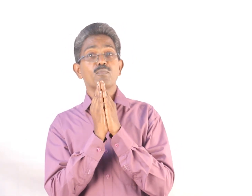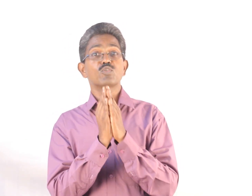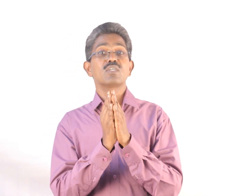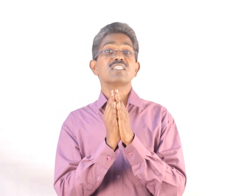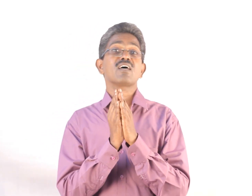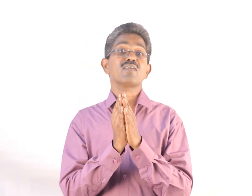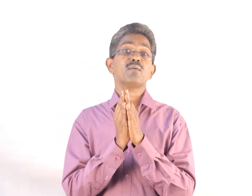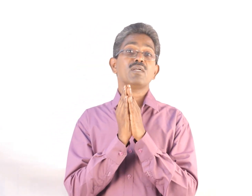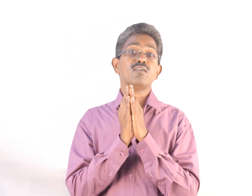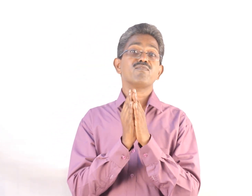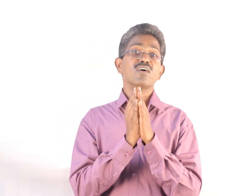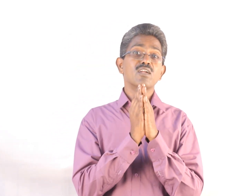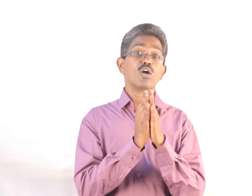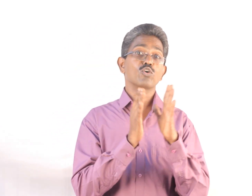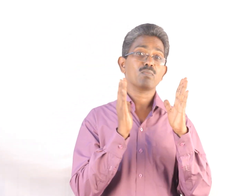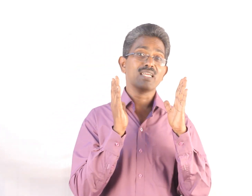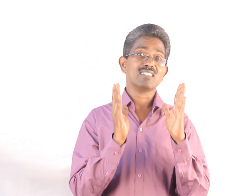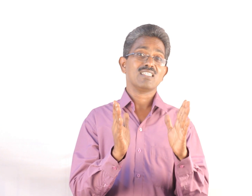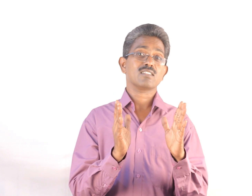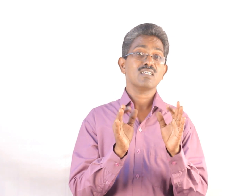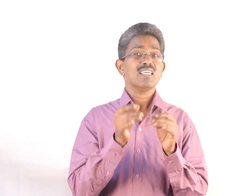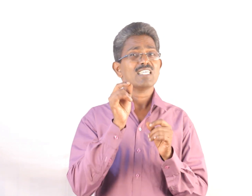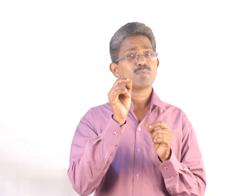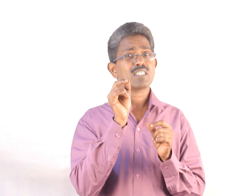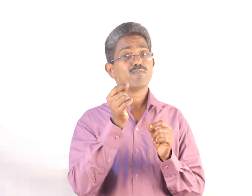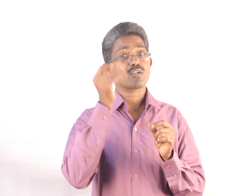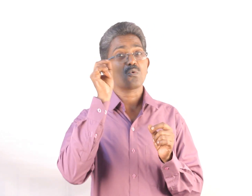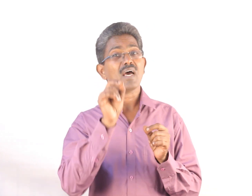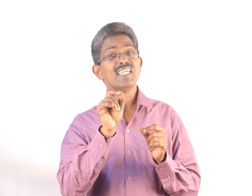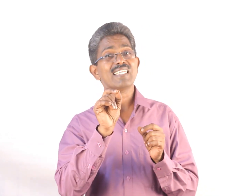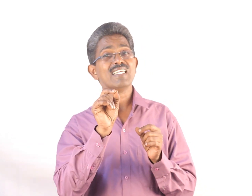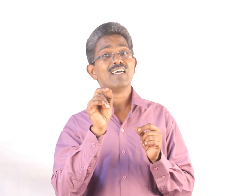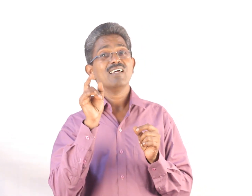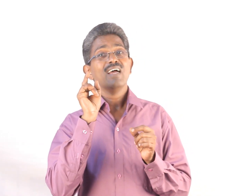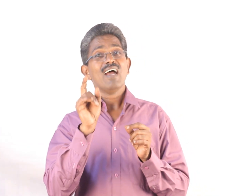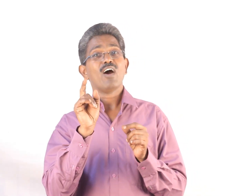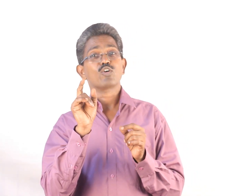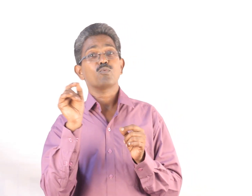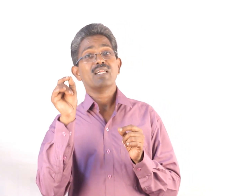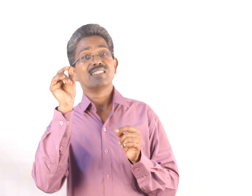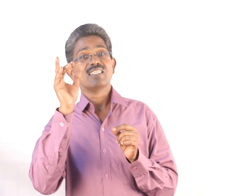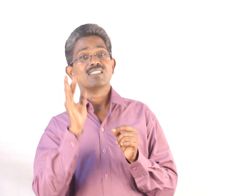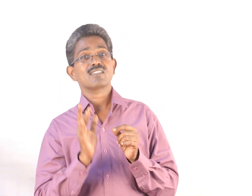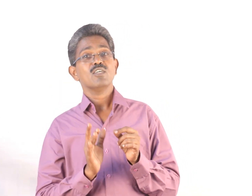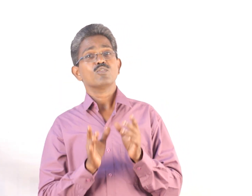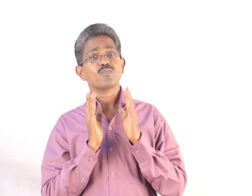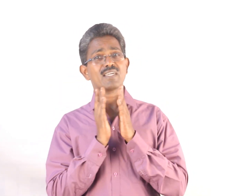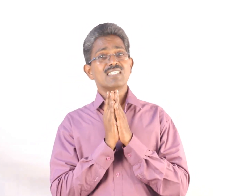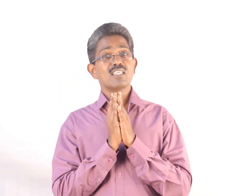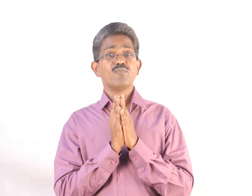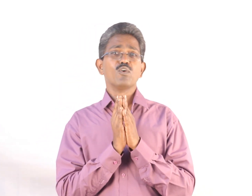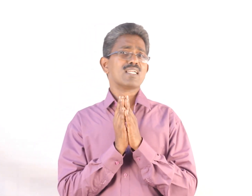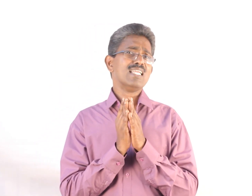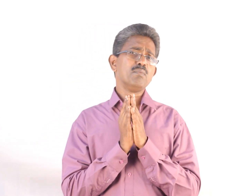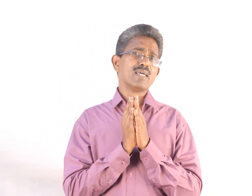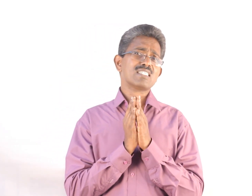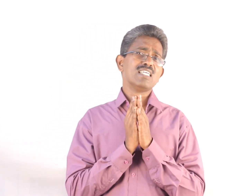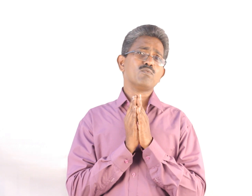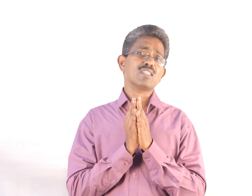opportunities available for automobile engineers, especially for quality automobile engineers. So friends, if you are really passionate